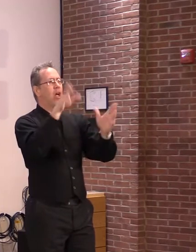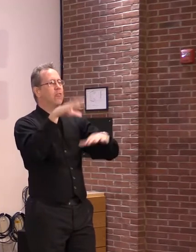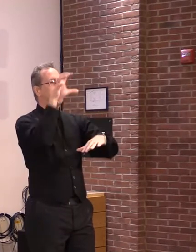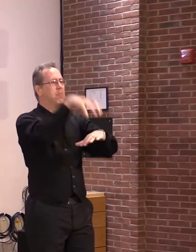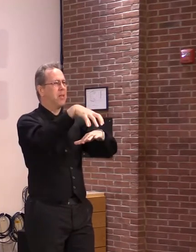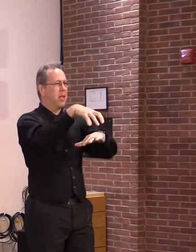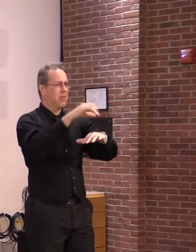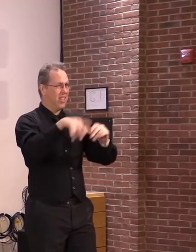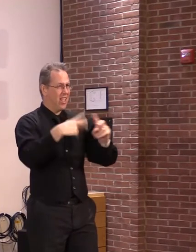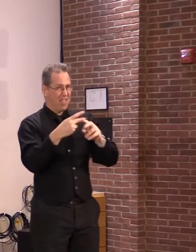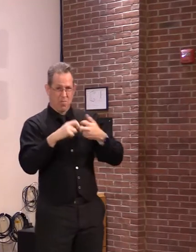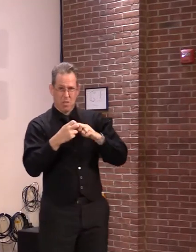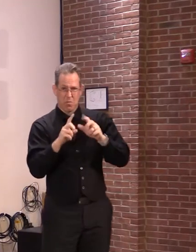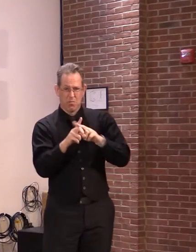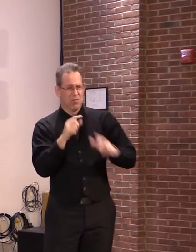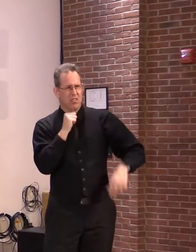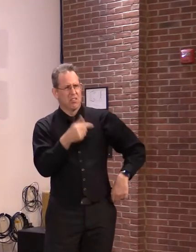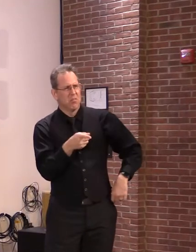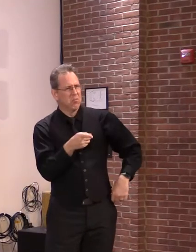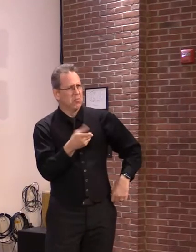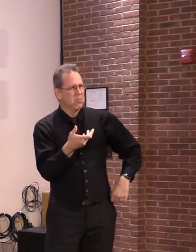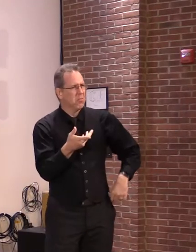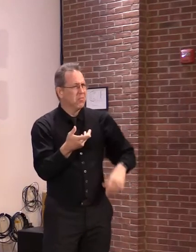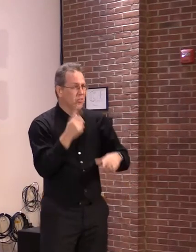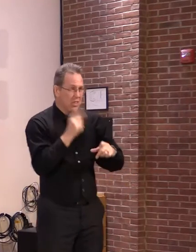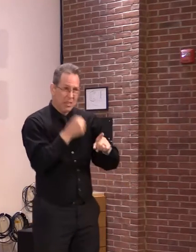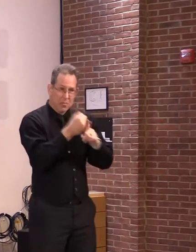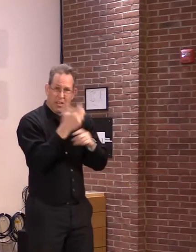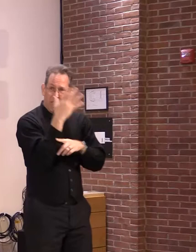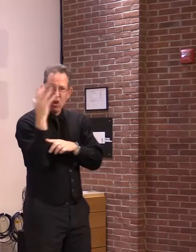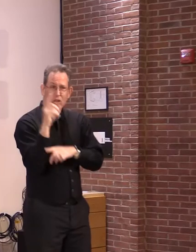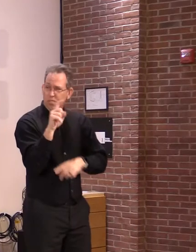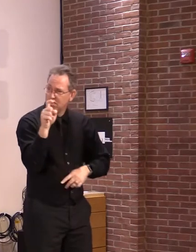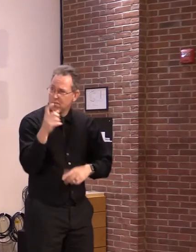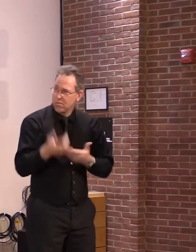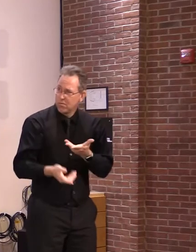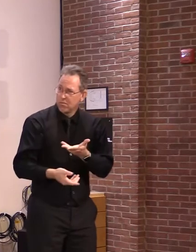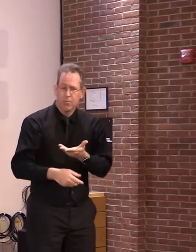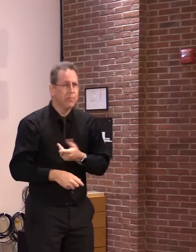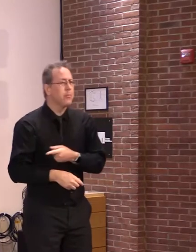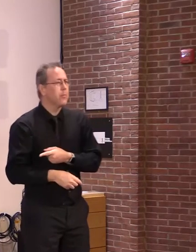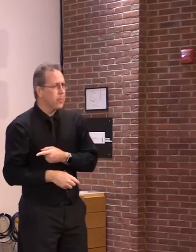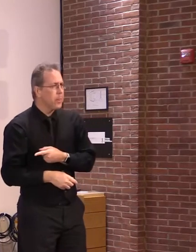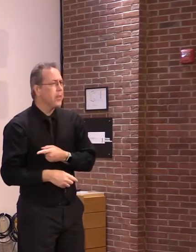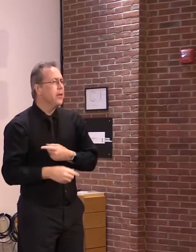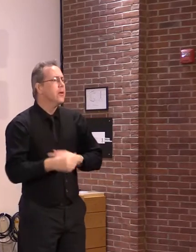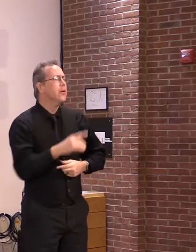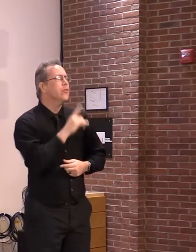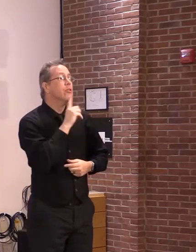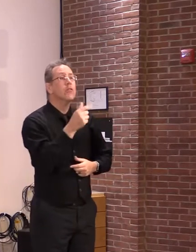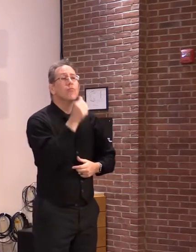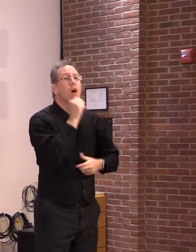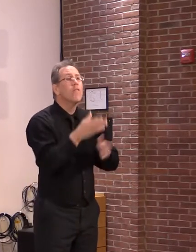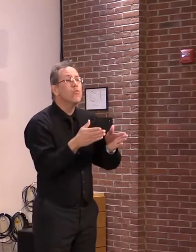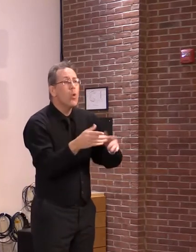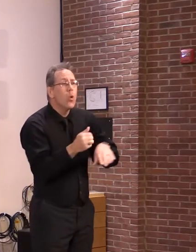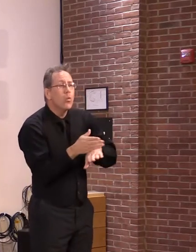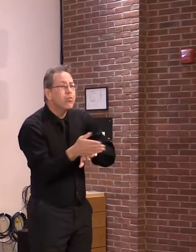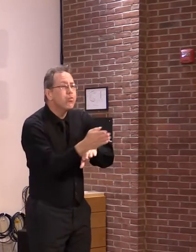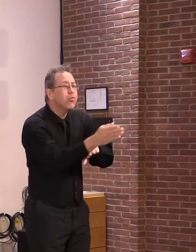assessing their impact on the forest? It could be a private type of roadway to a development of some sort.